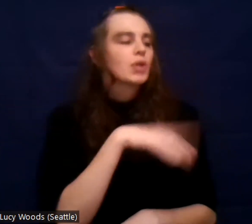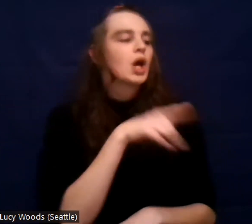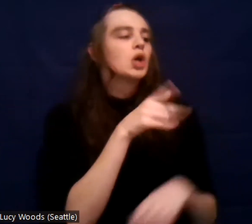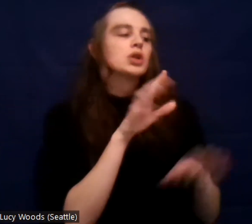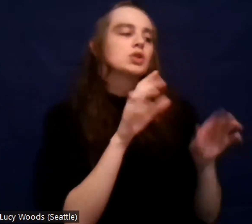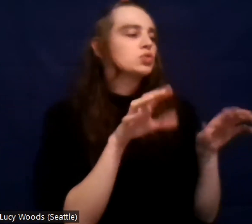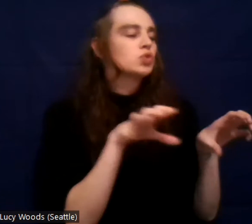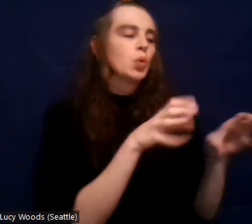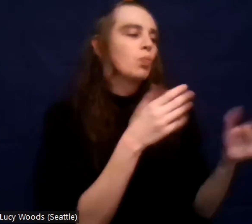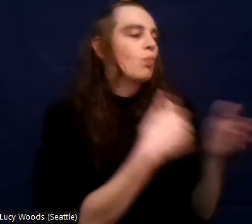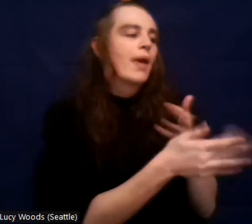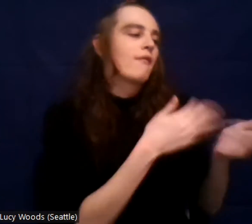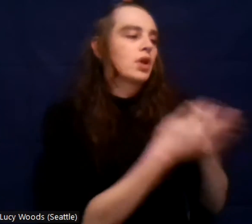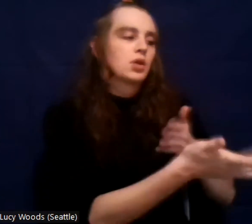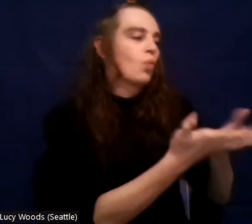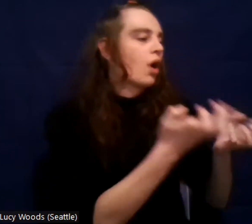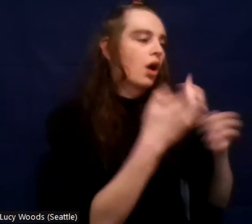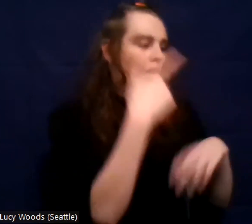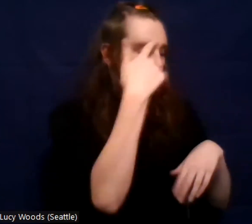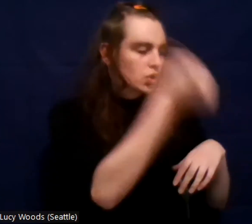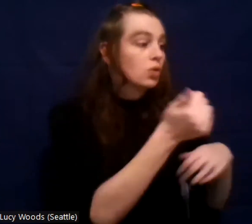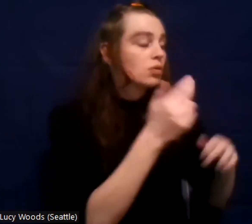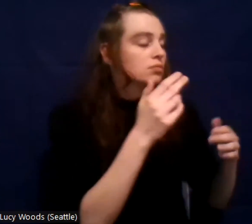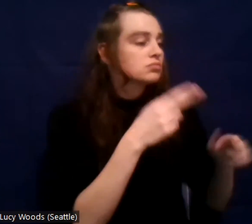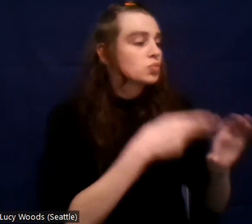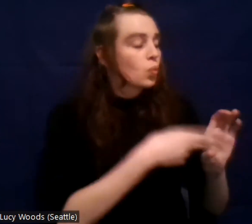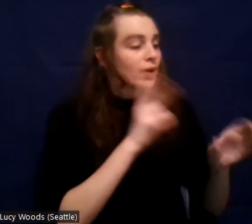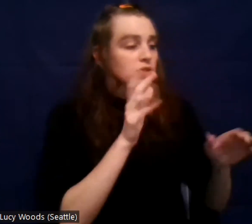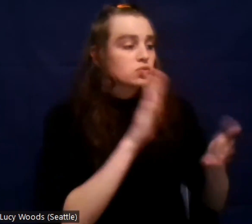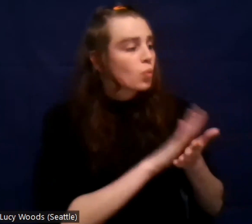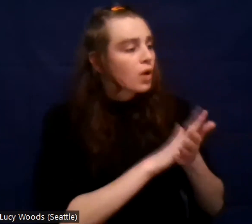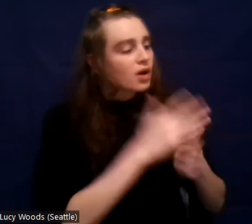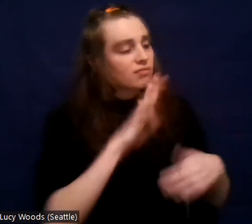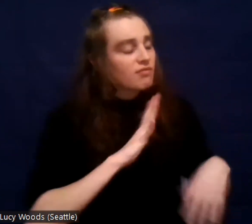want. If you want to quit school, if you want to go to work with me and the plant.